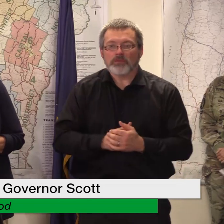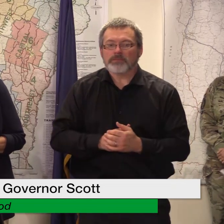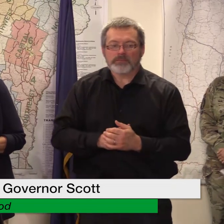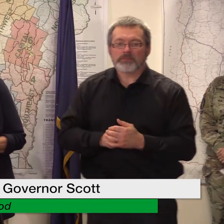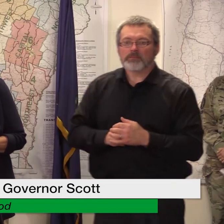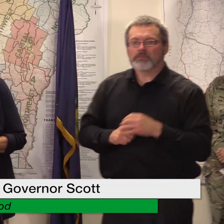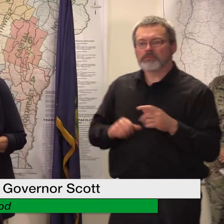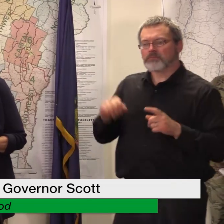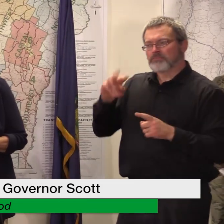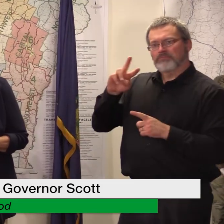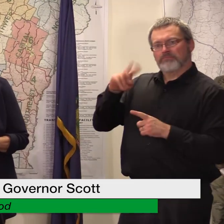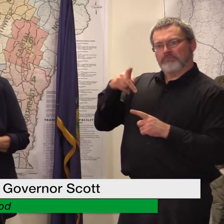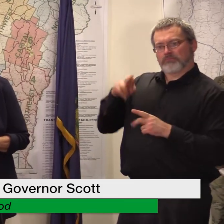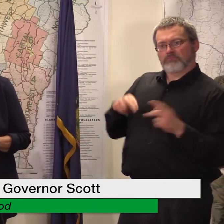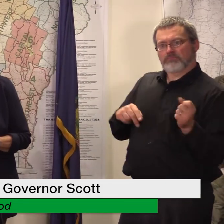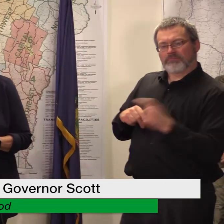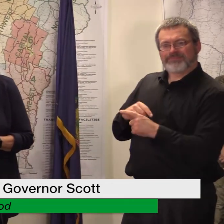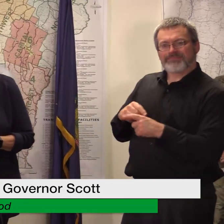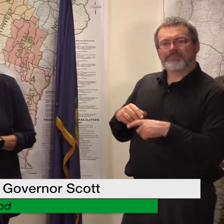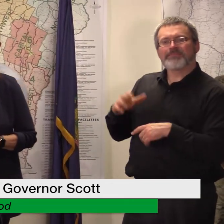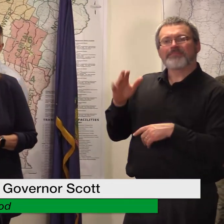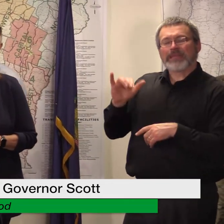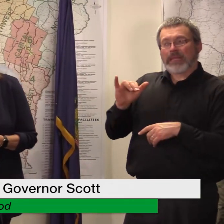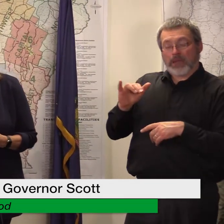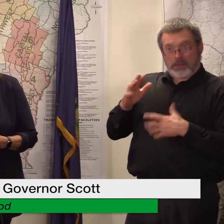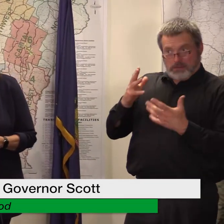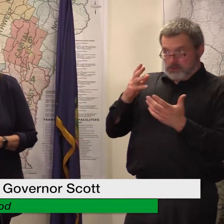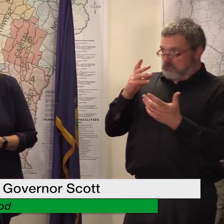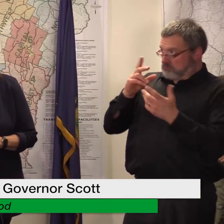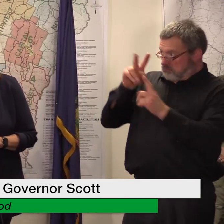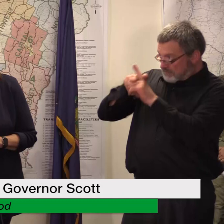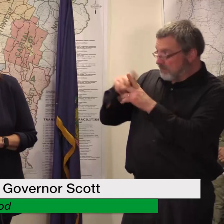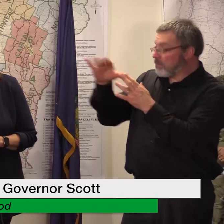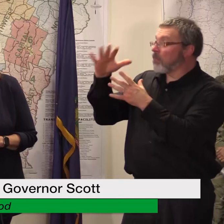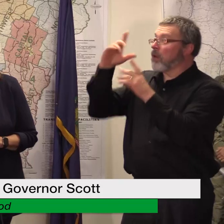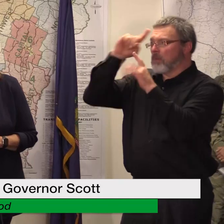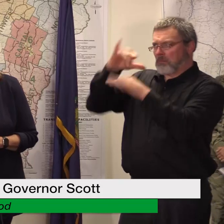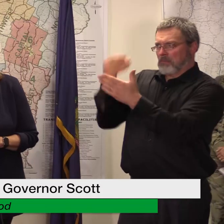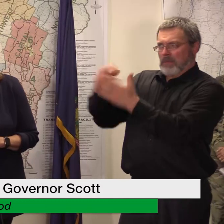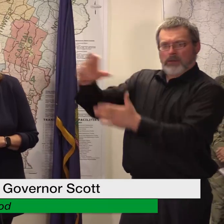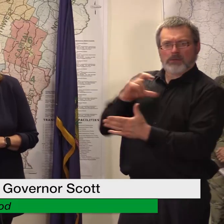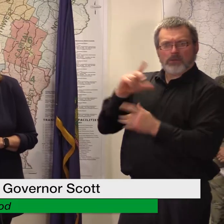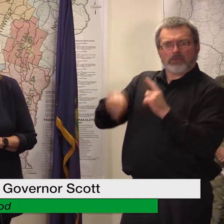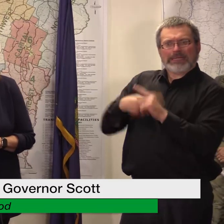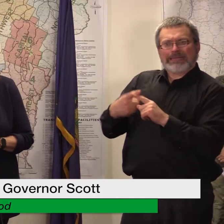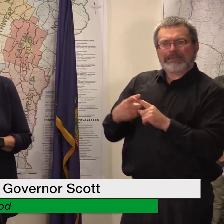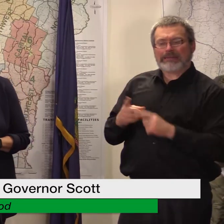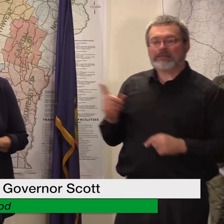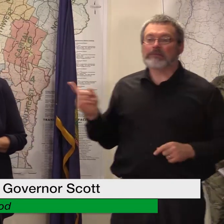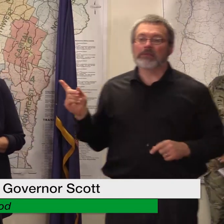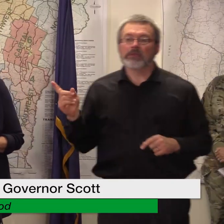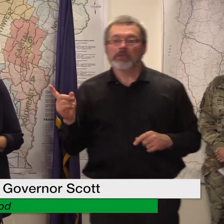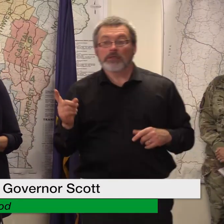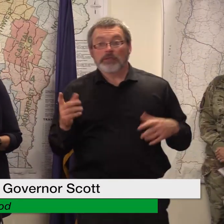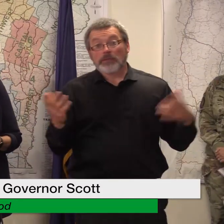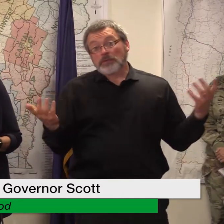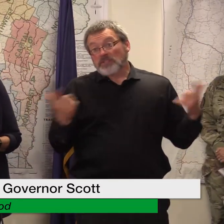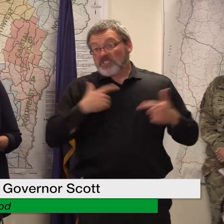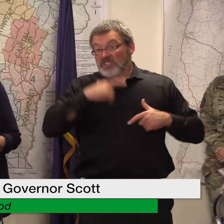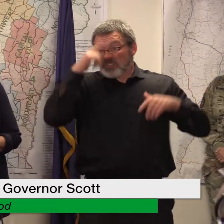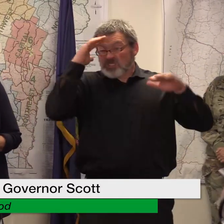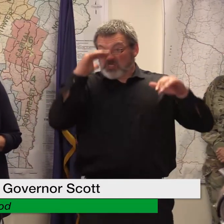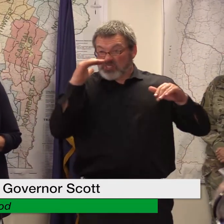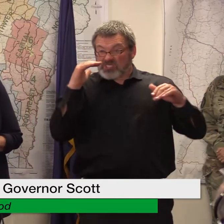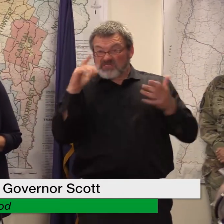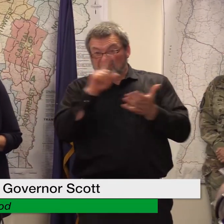how soon will the money be out the door i would say a couple of weeks if we launch next week probably somewhere between seven and ten days